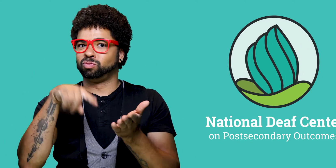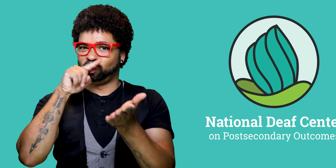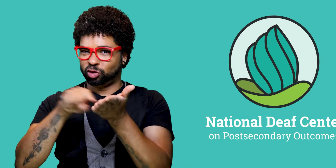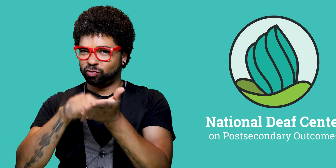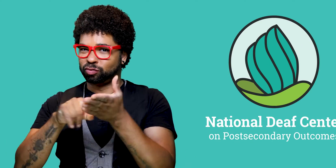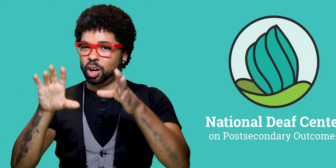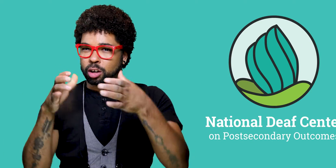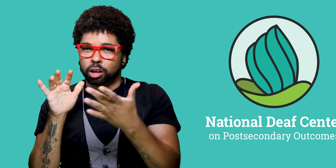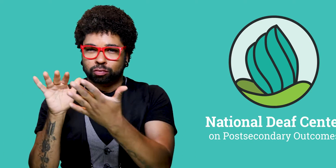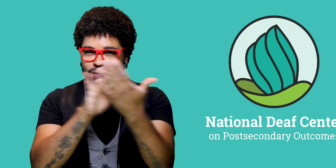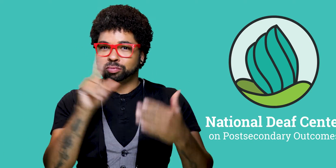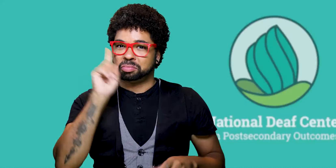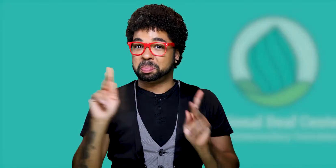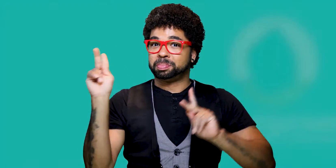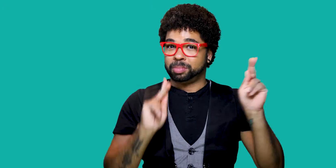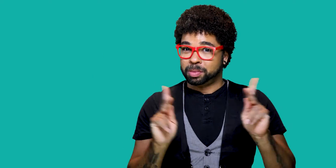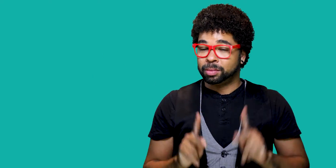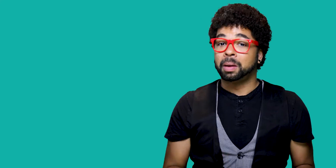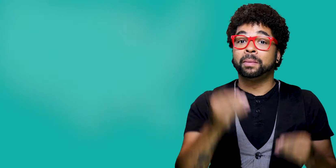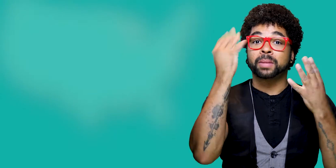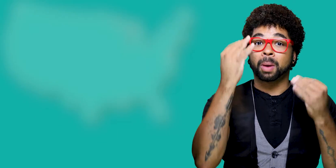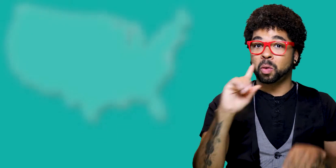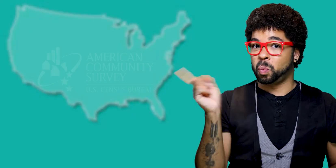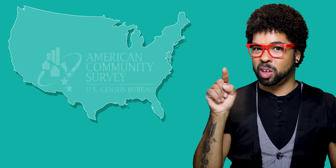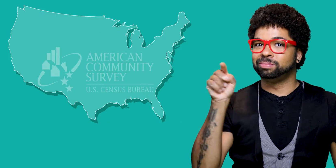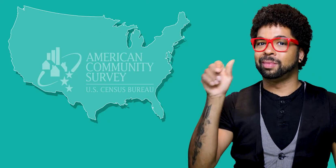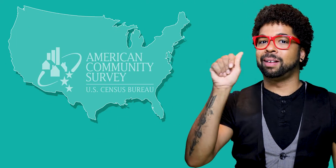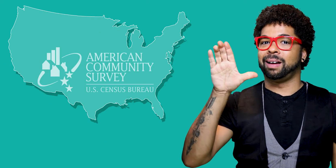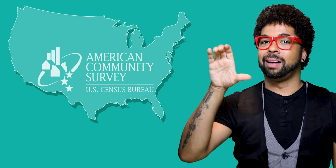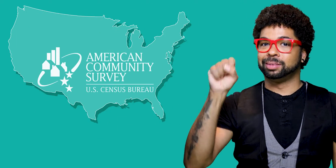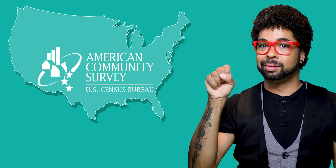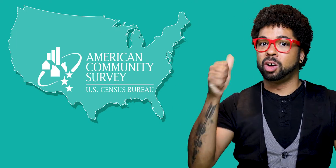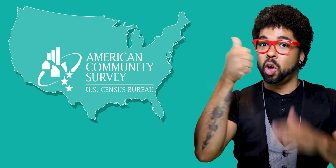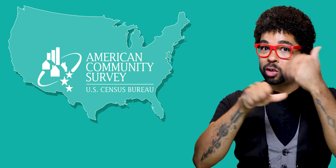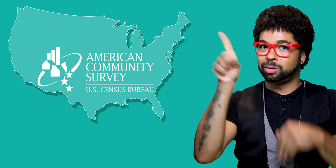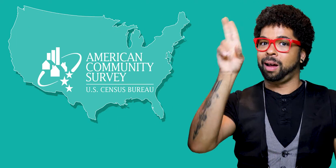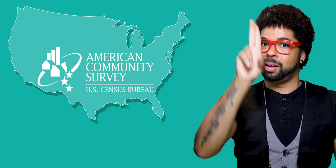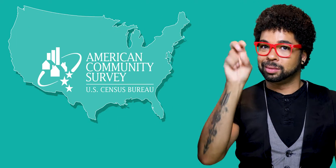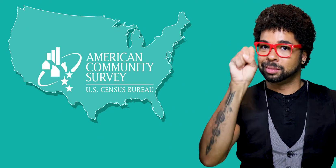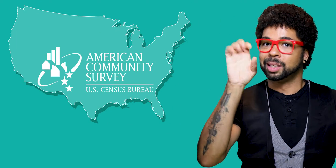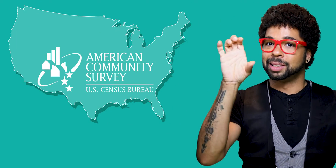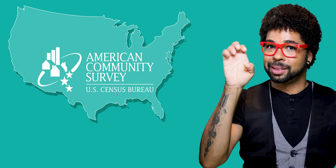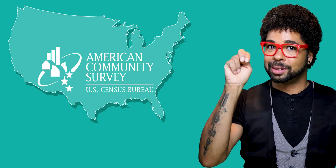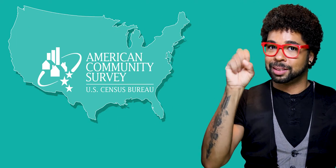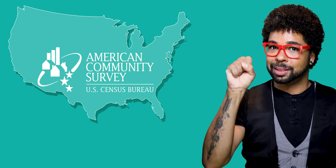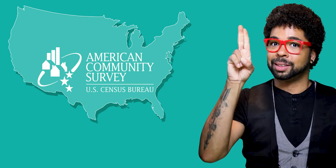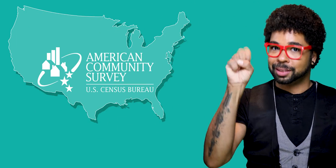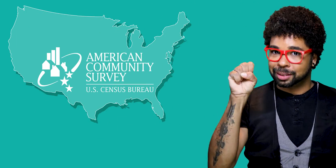The National Deaf Center did an analysis of data from the American Community Survey from the U.S. Census Bureau, a data set with